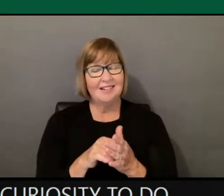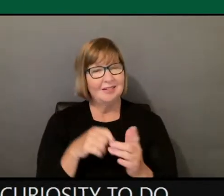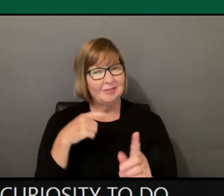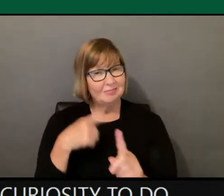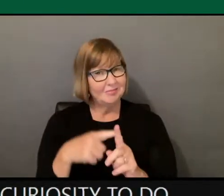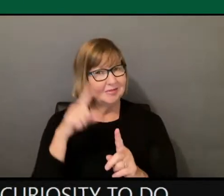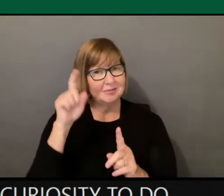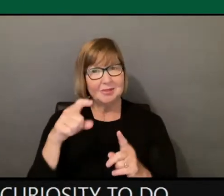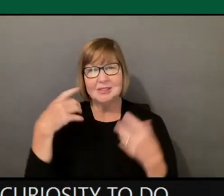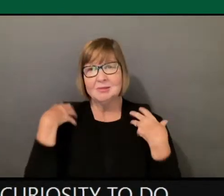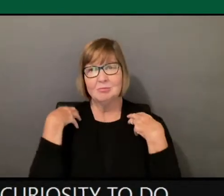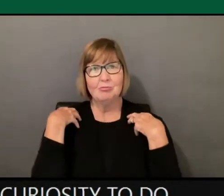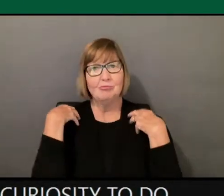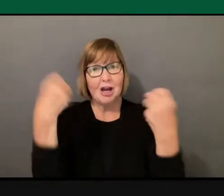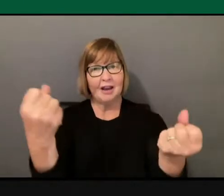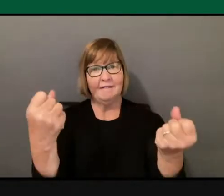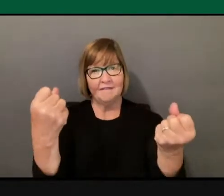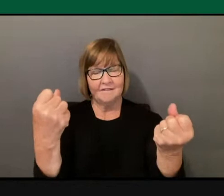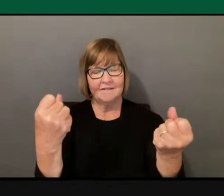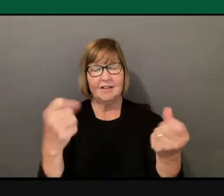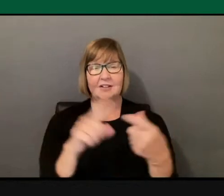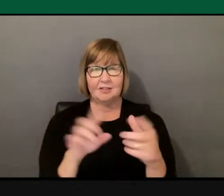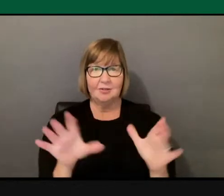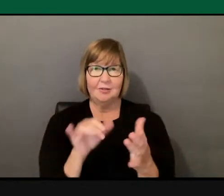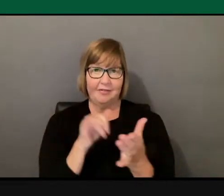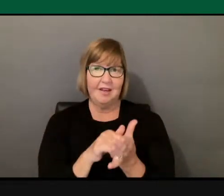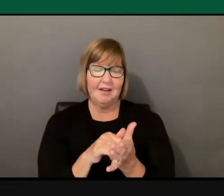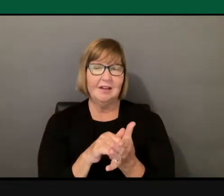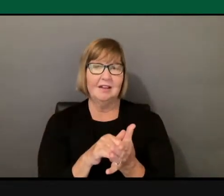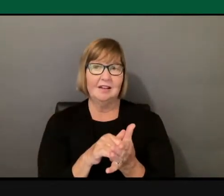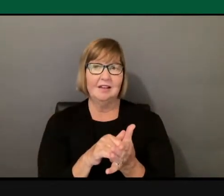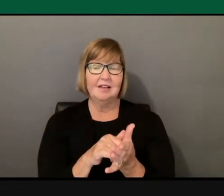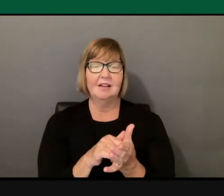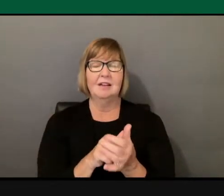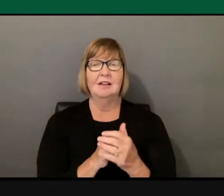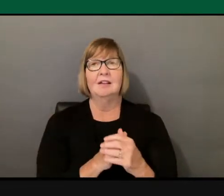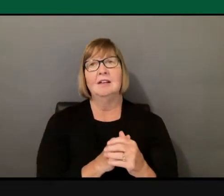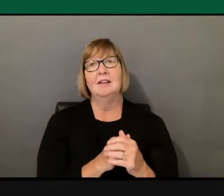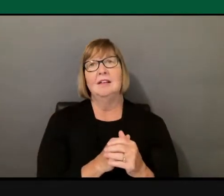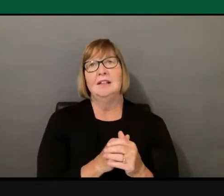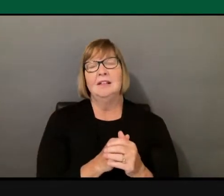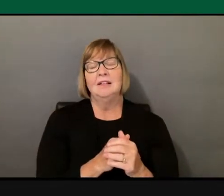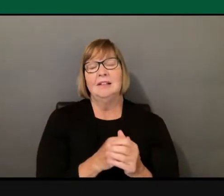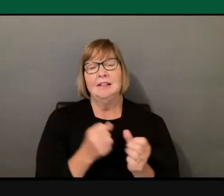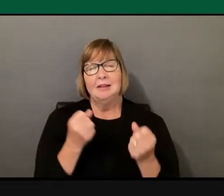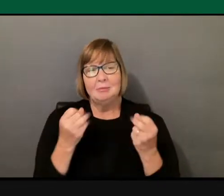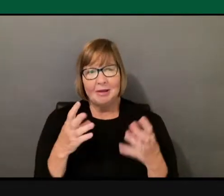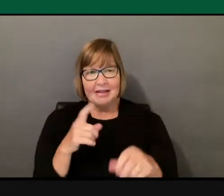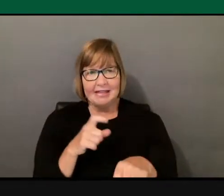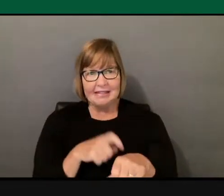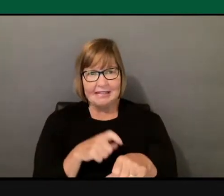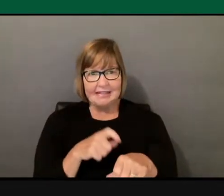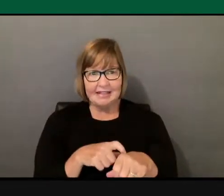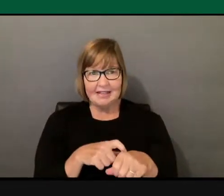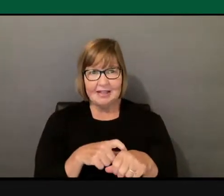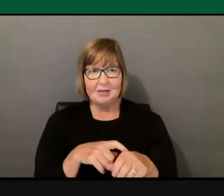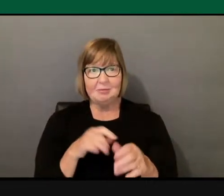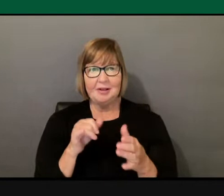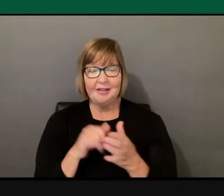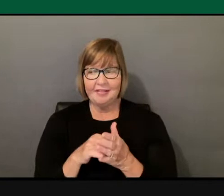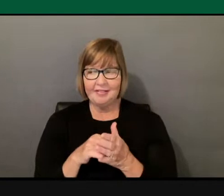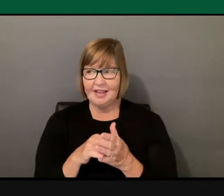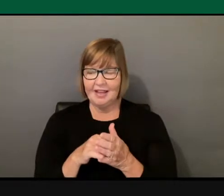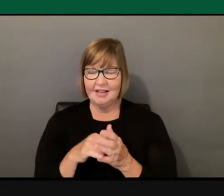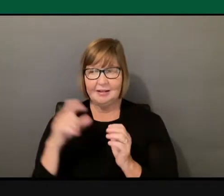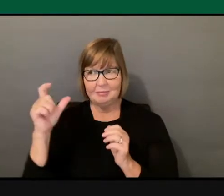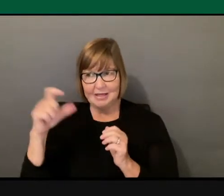a lot of times when you come and you're bringing a disparate group, a Muslim coming to a